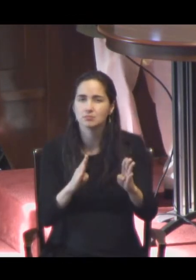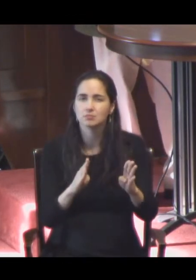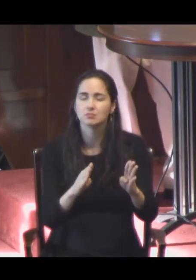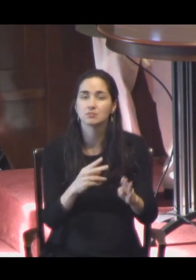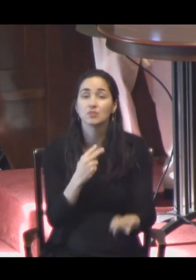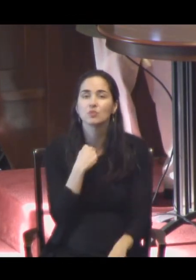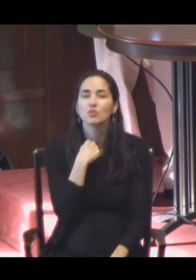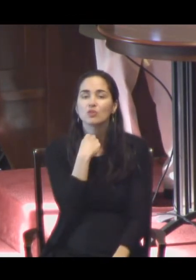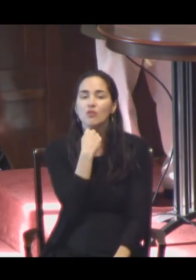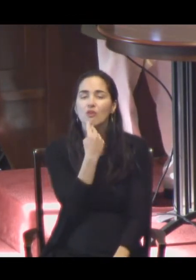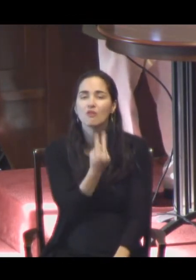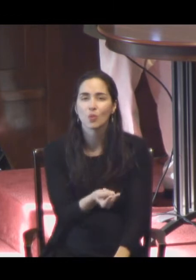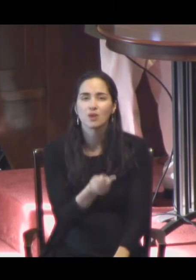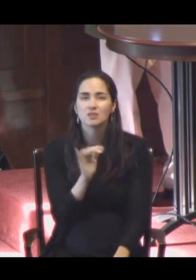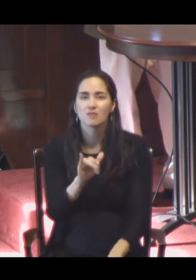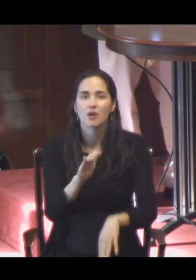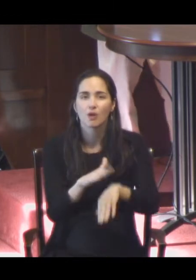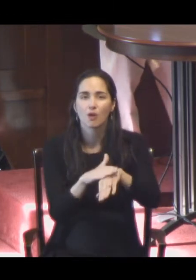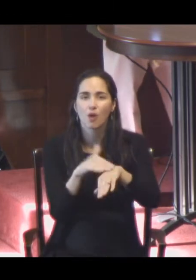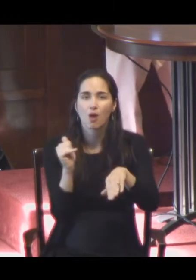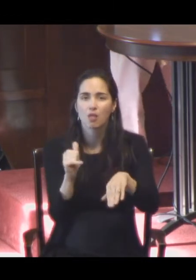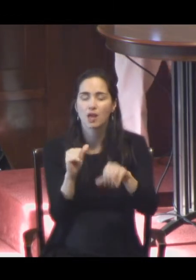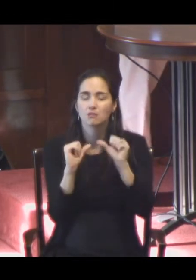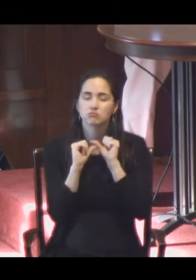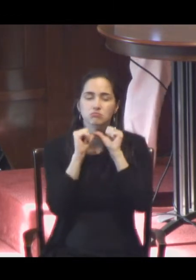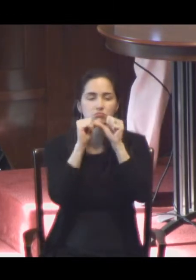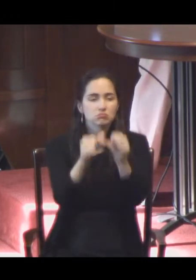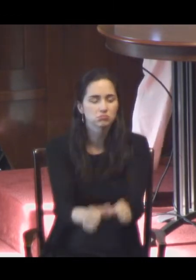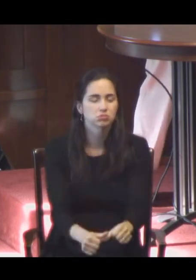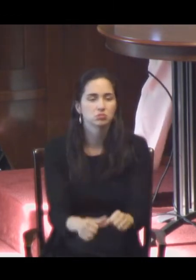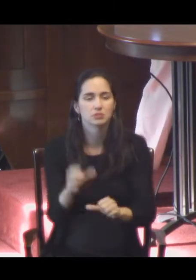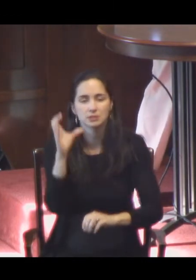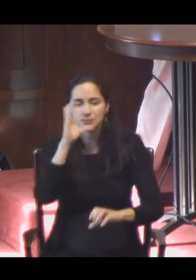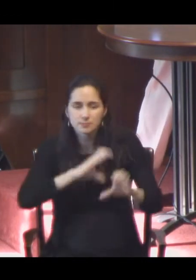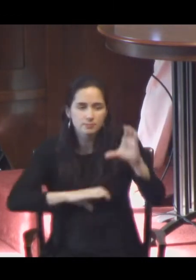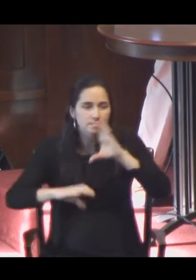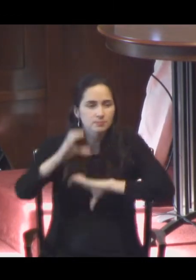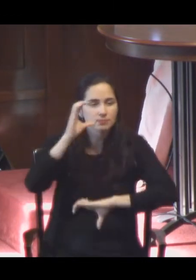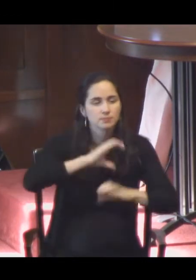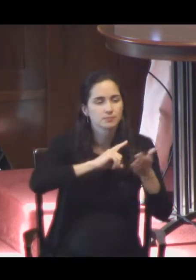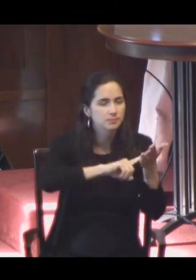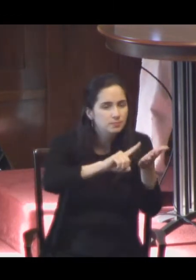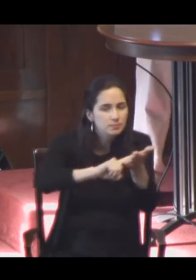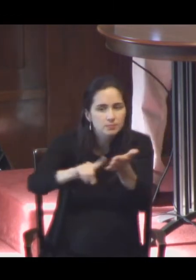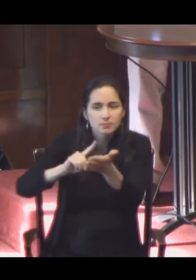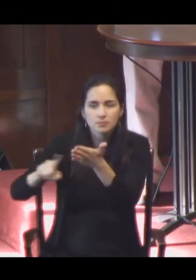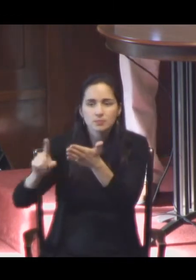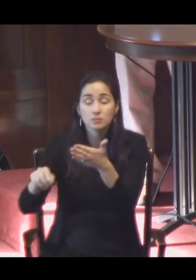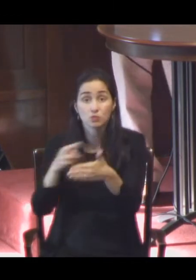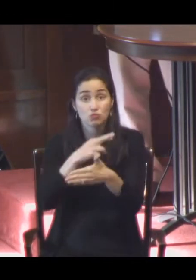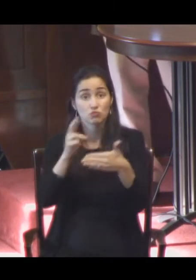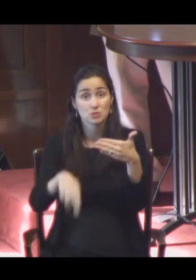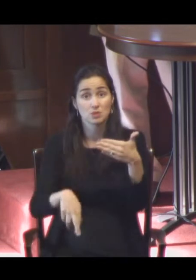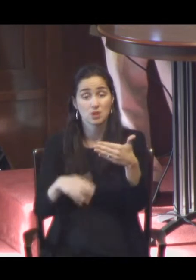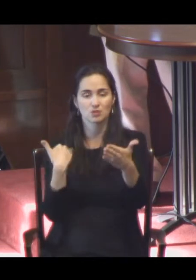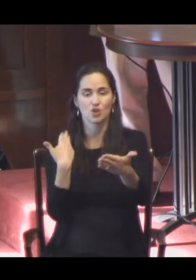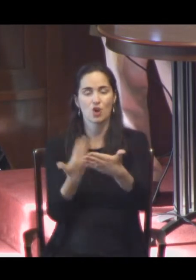of this calling, we shall not cease from exploration, and the end of all our exploring will be to arrive where we started, and know the place for the first time.